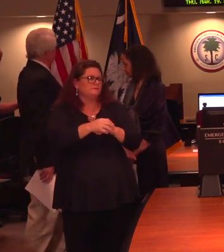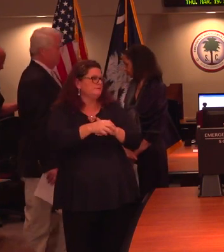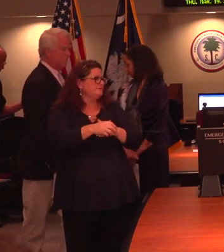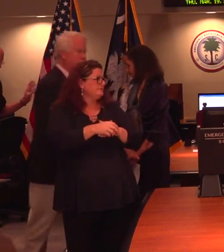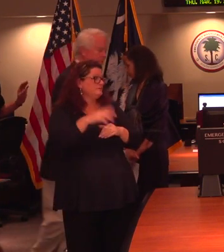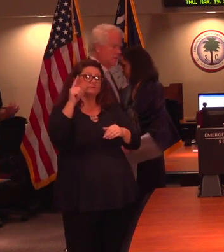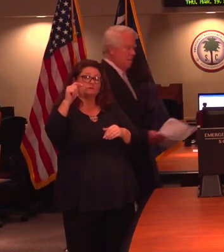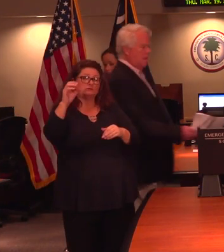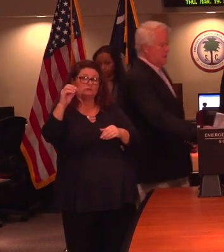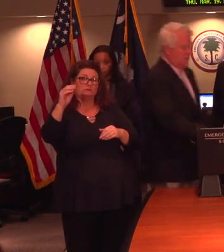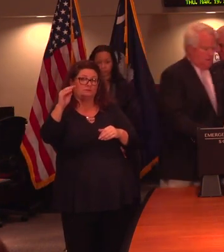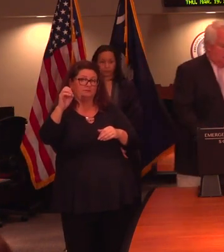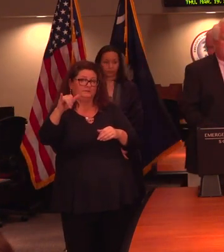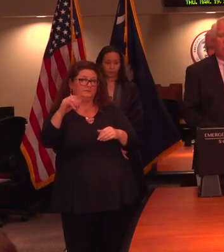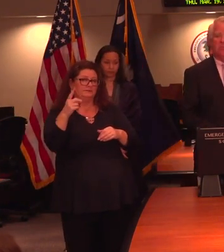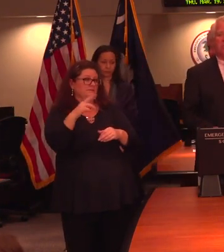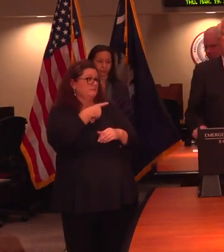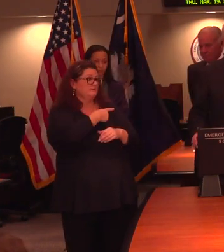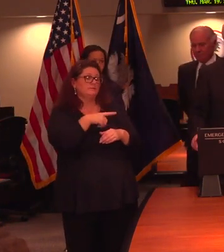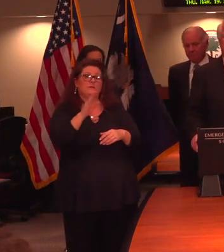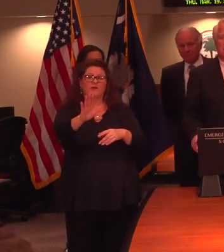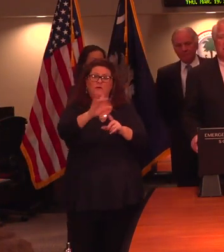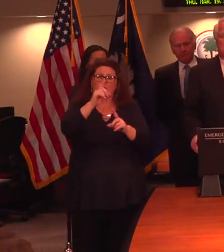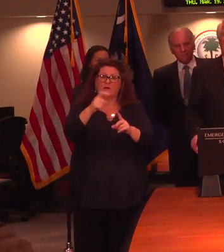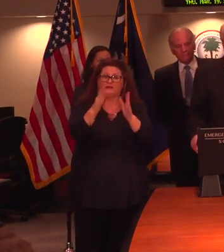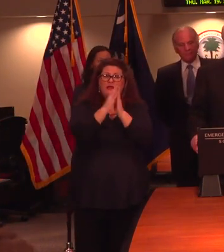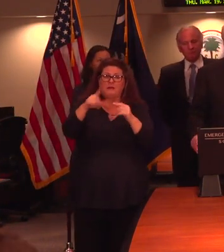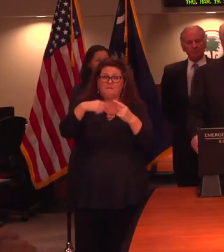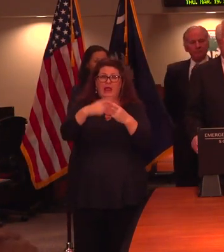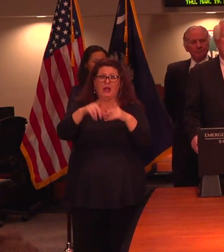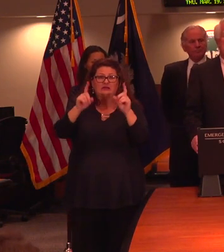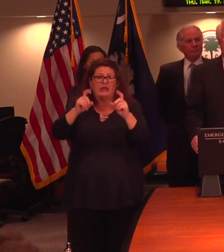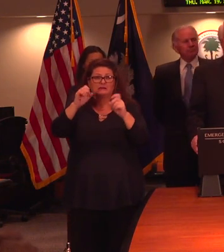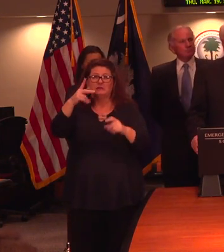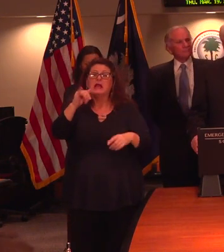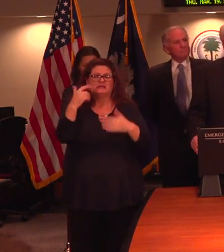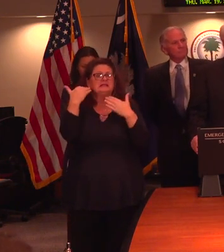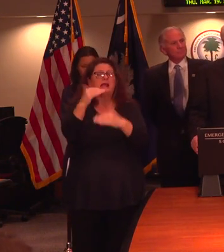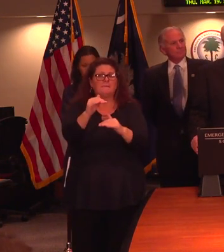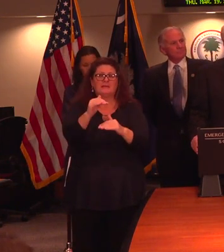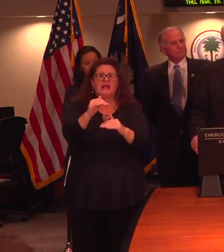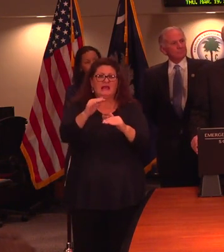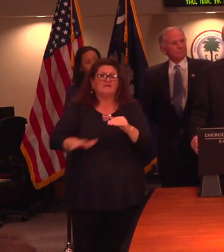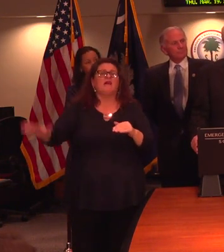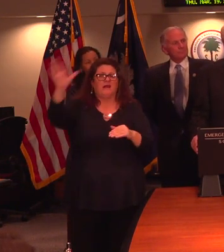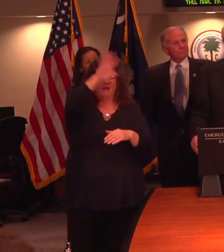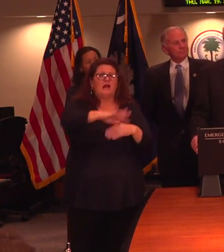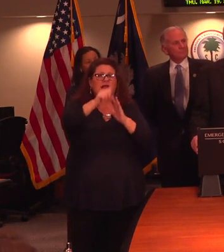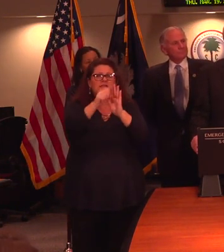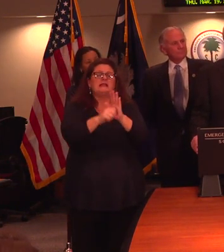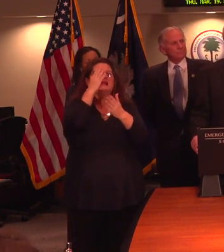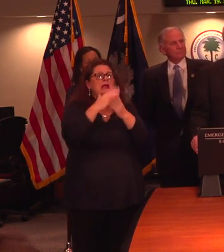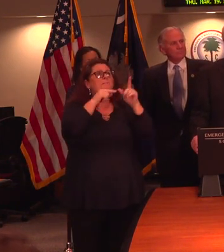Dr. Toomey? So the question was about testing supplies. They're limited across the state. Some places have